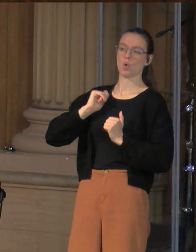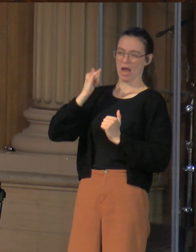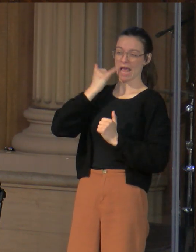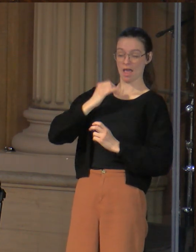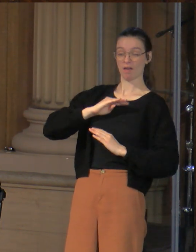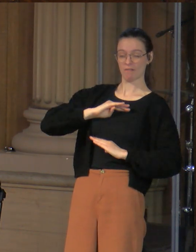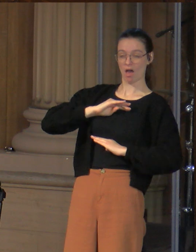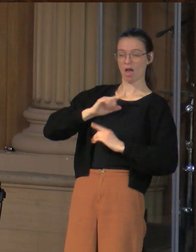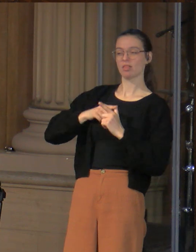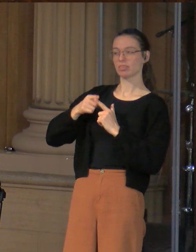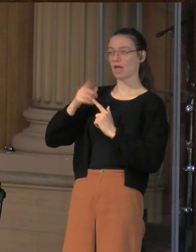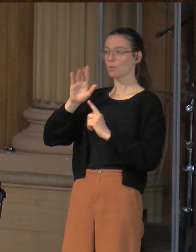we're being just like the Pharisees.